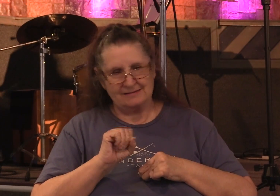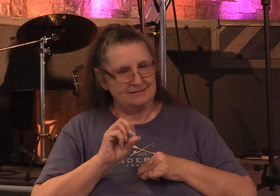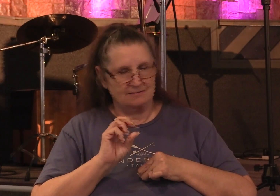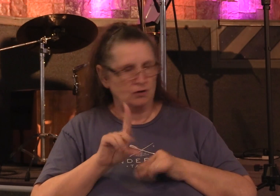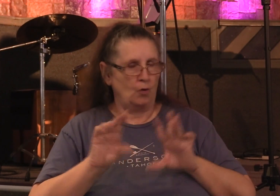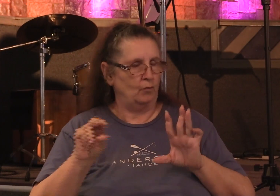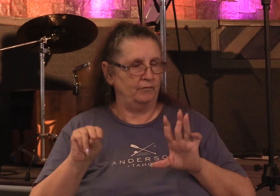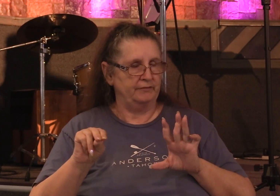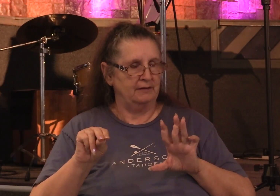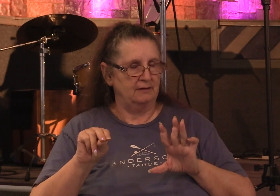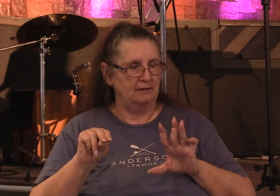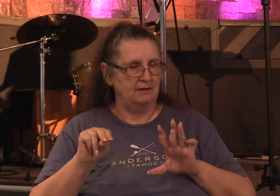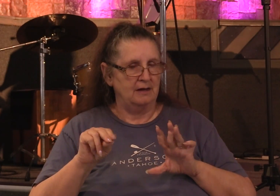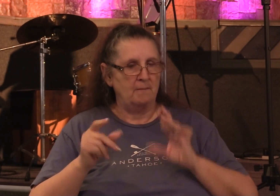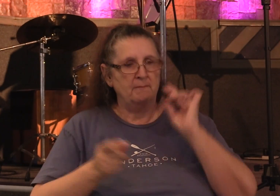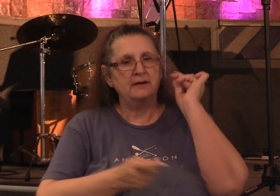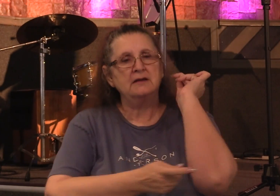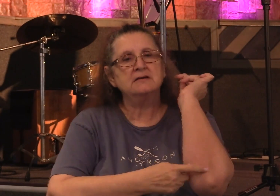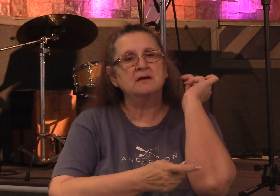certainly tempted and influenced him